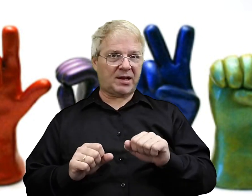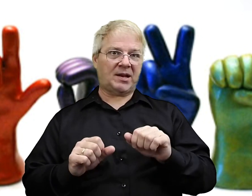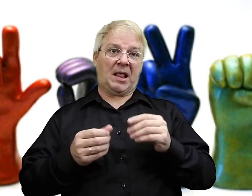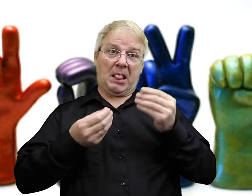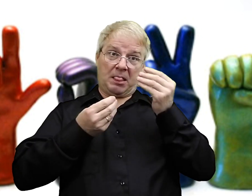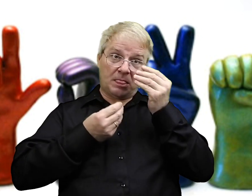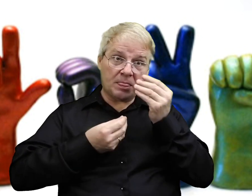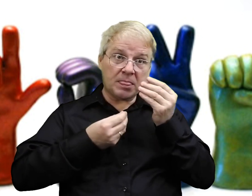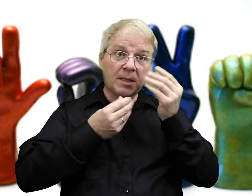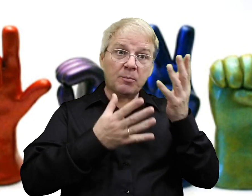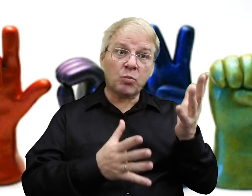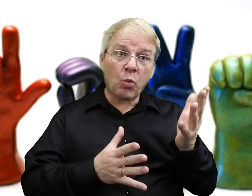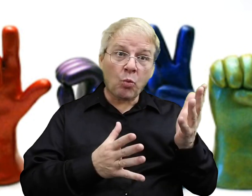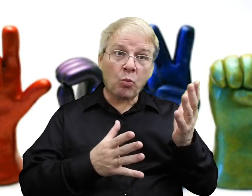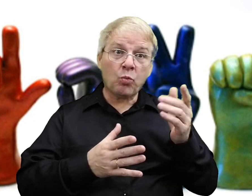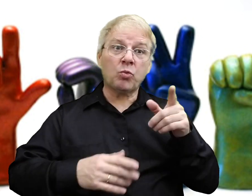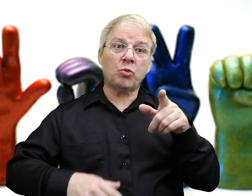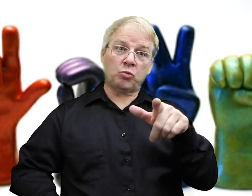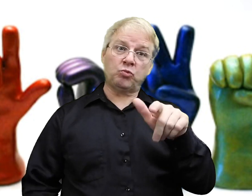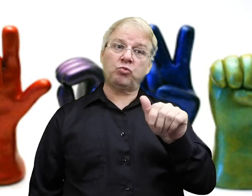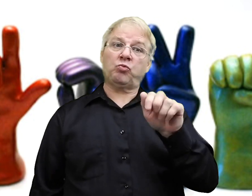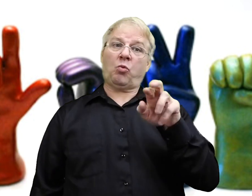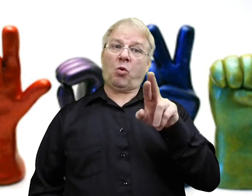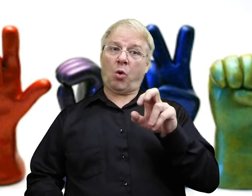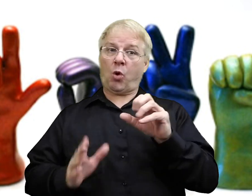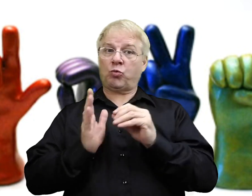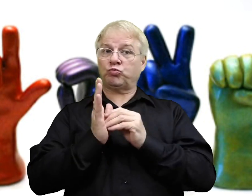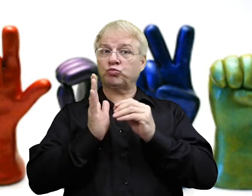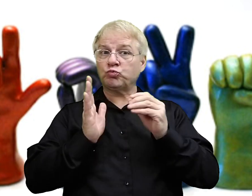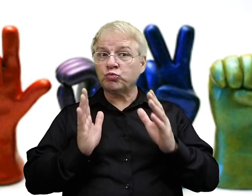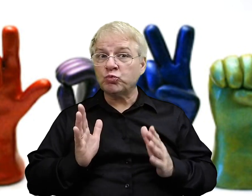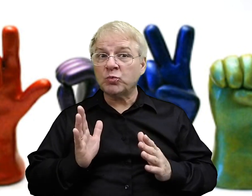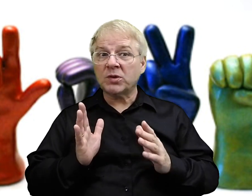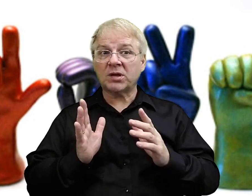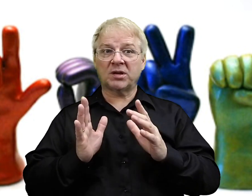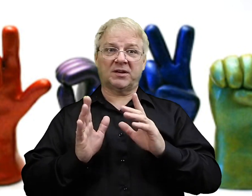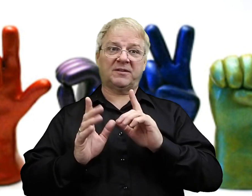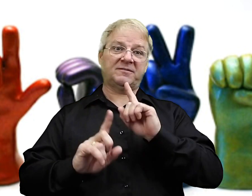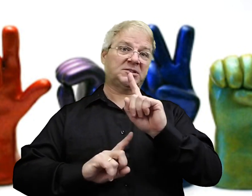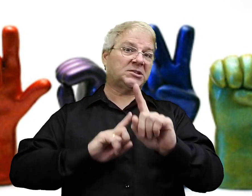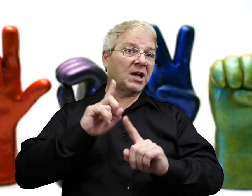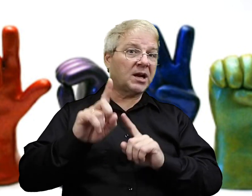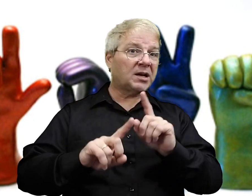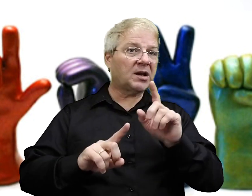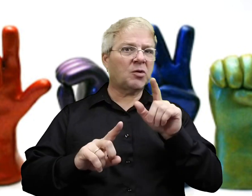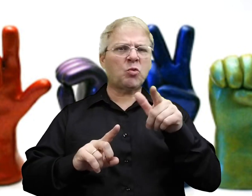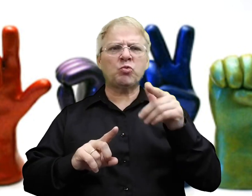You can let them know that you are a student of